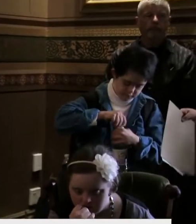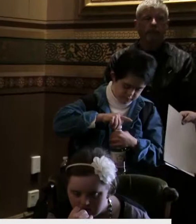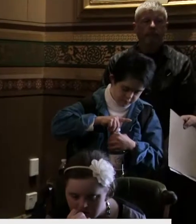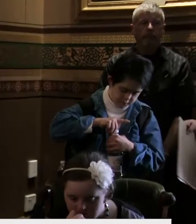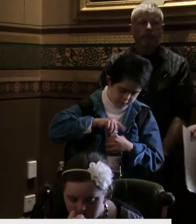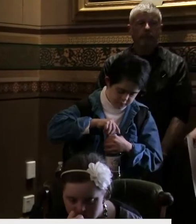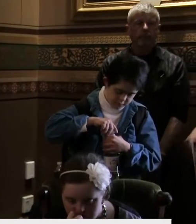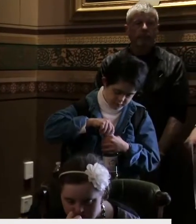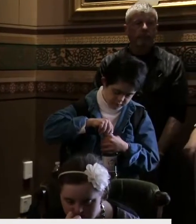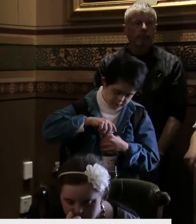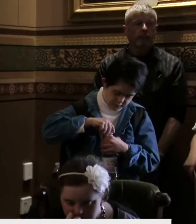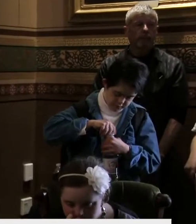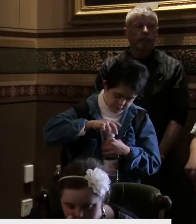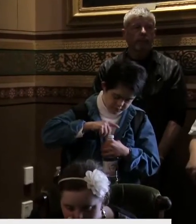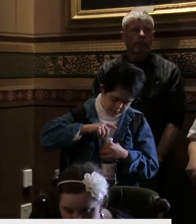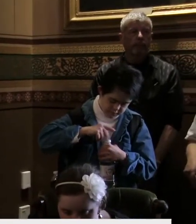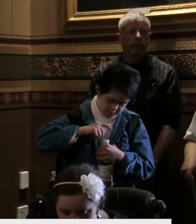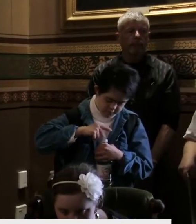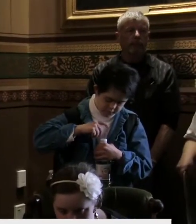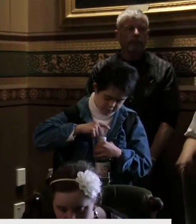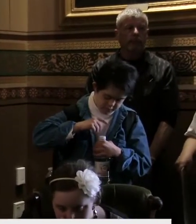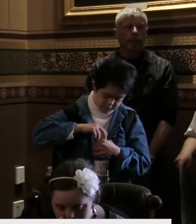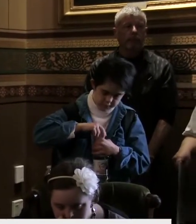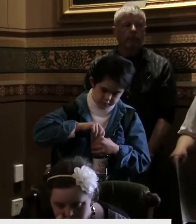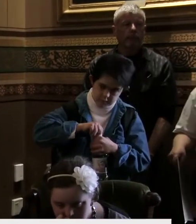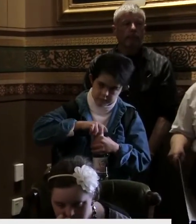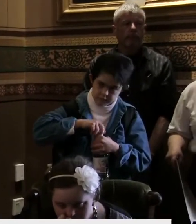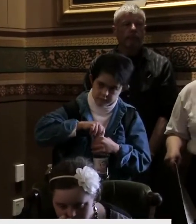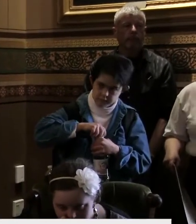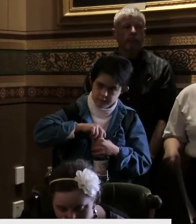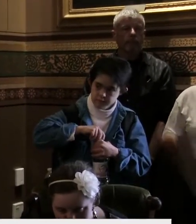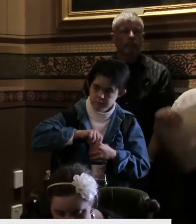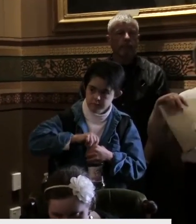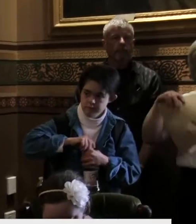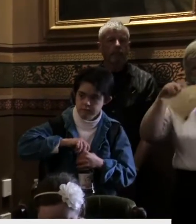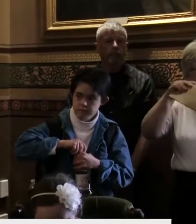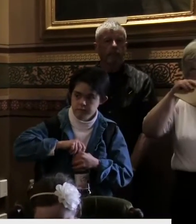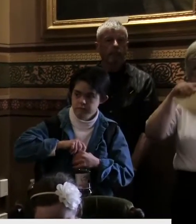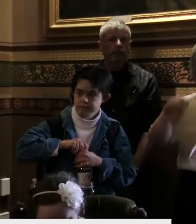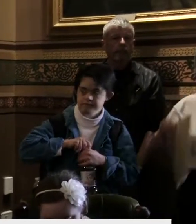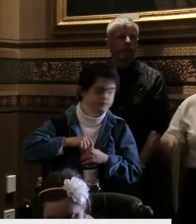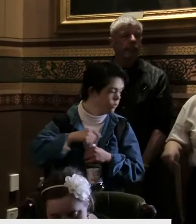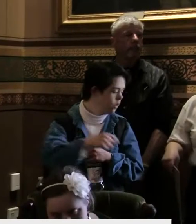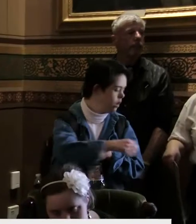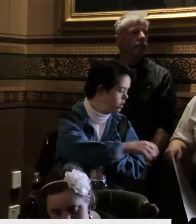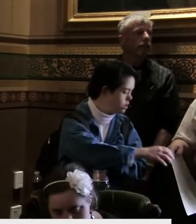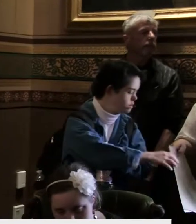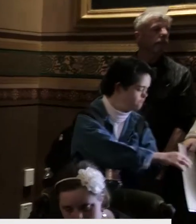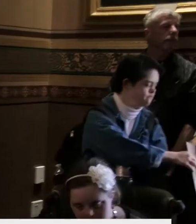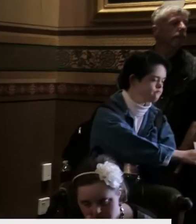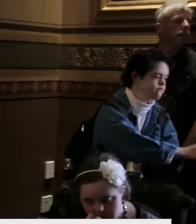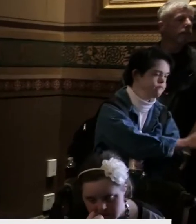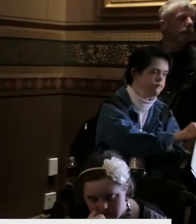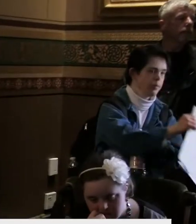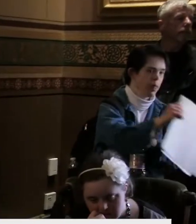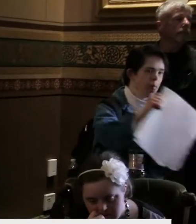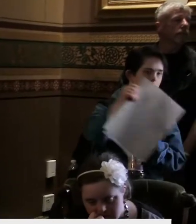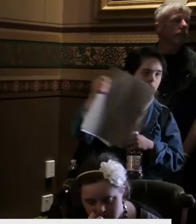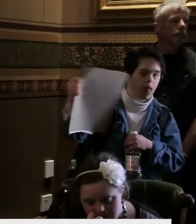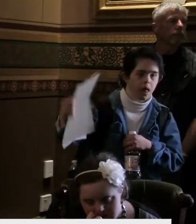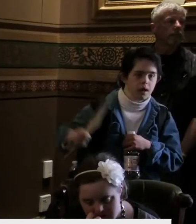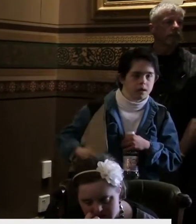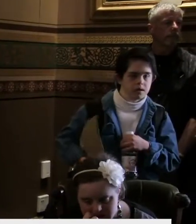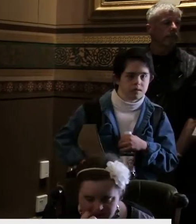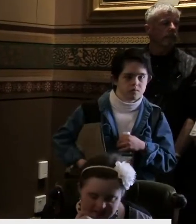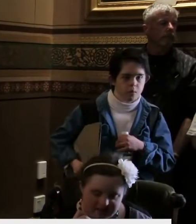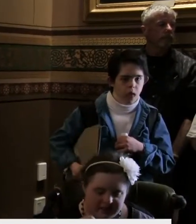inroad. Let them know what these services mean to you directly or to a friend of yours. You know,